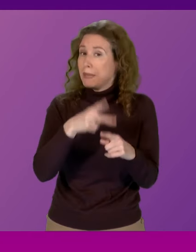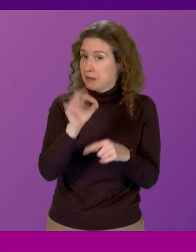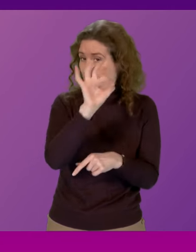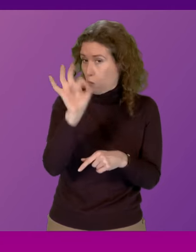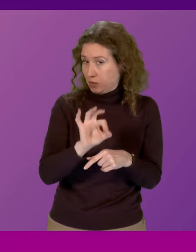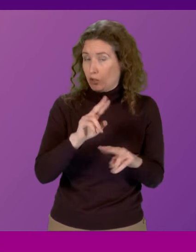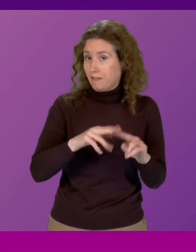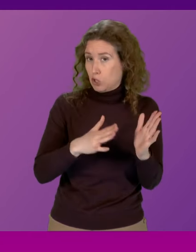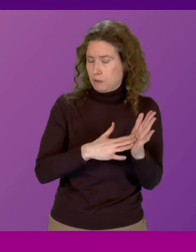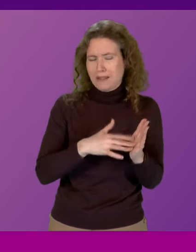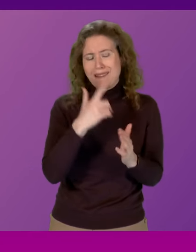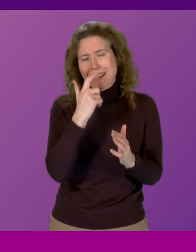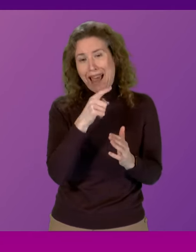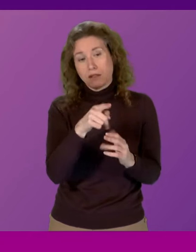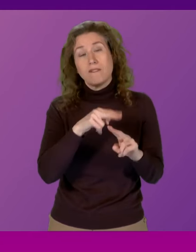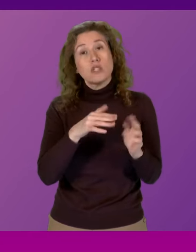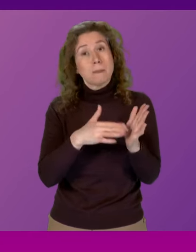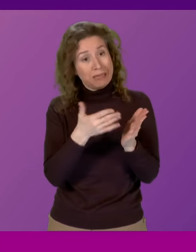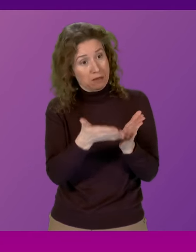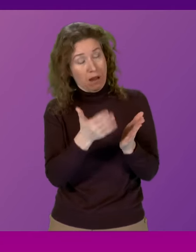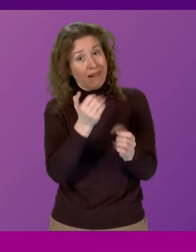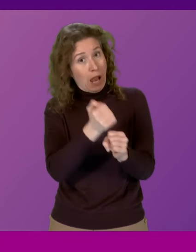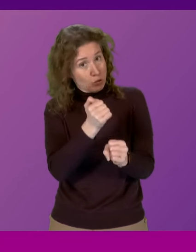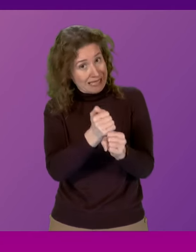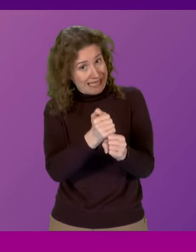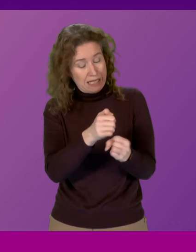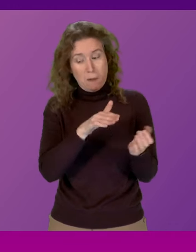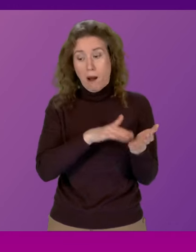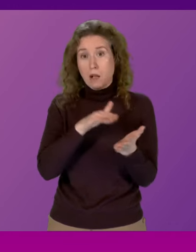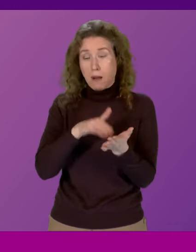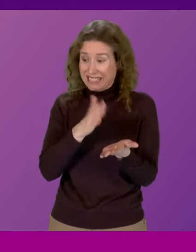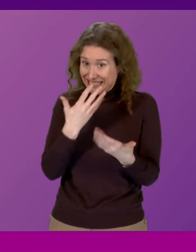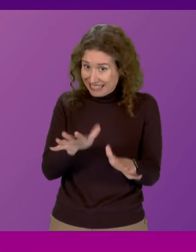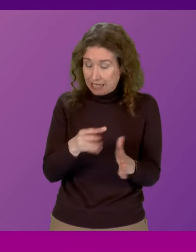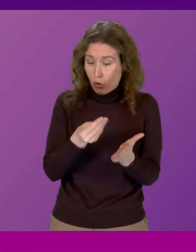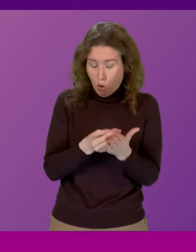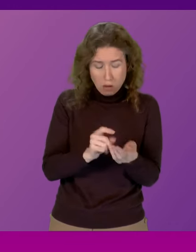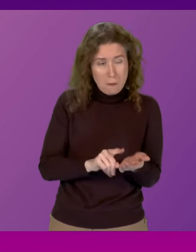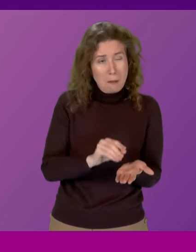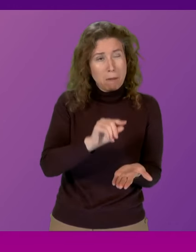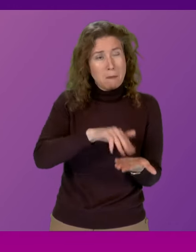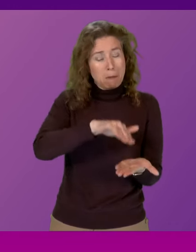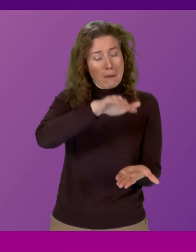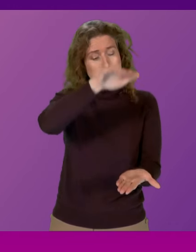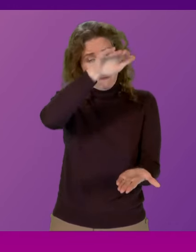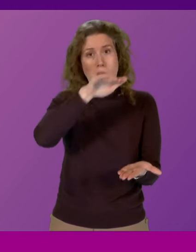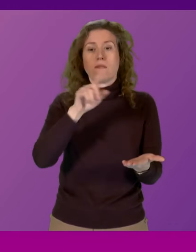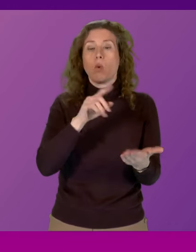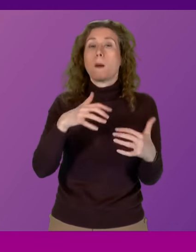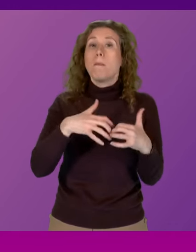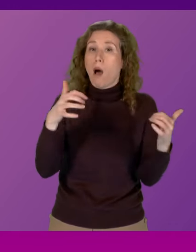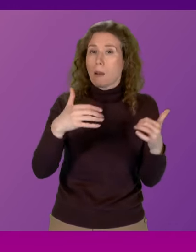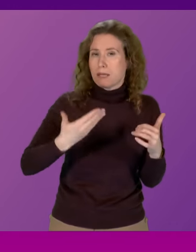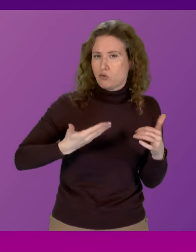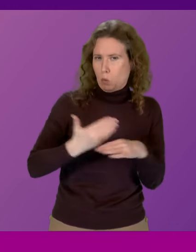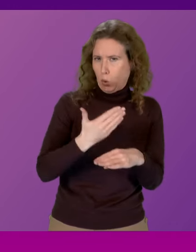the First Minister. Can he guarantee that Michael Matheson ran up all of these costs on parliamentary business? Yes or